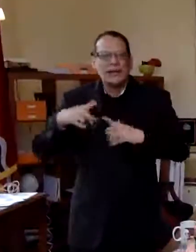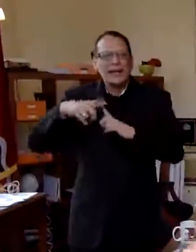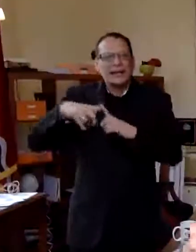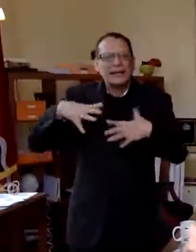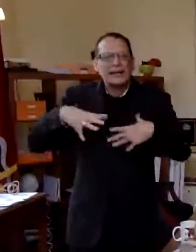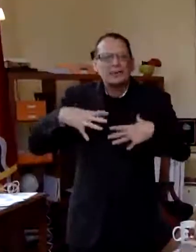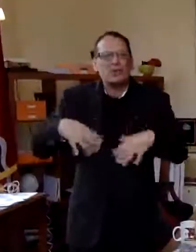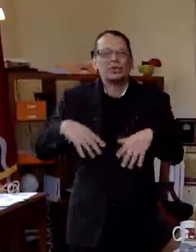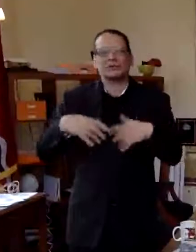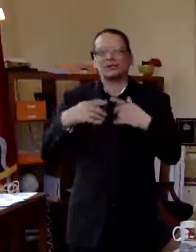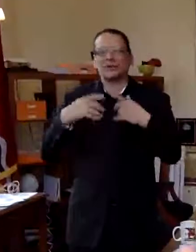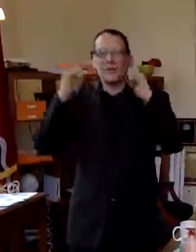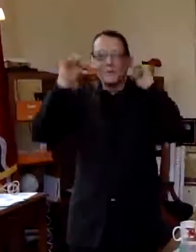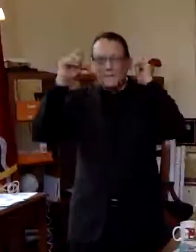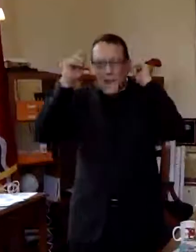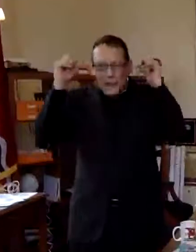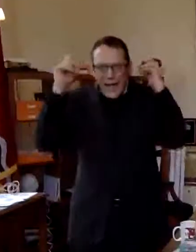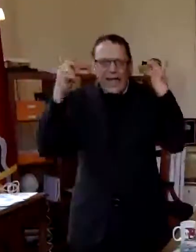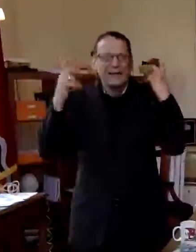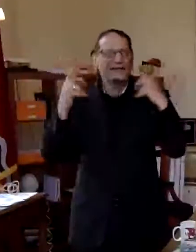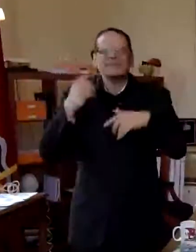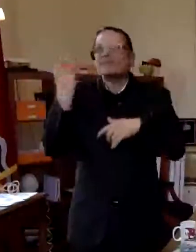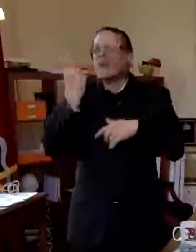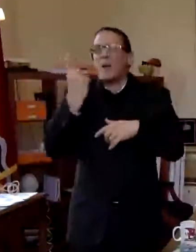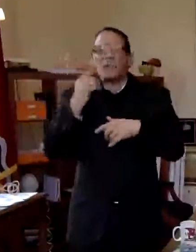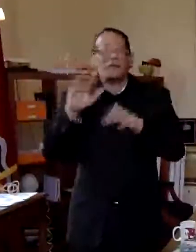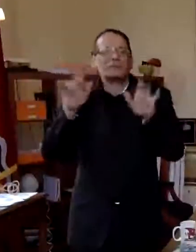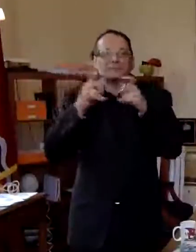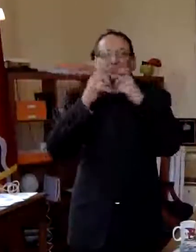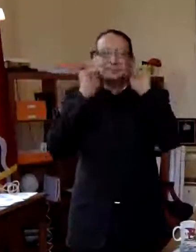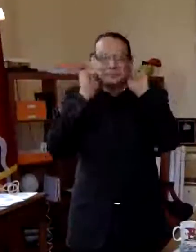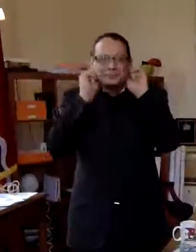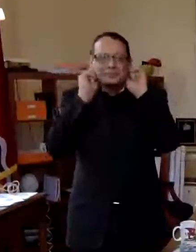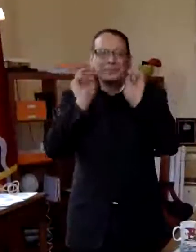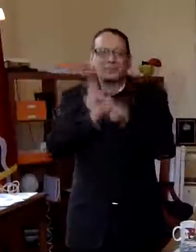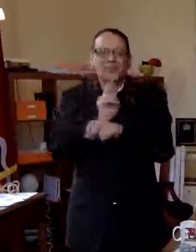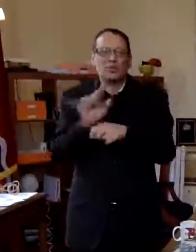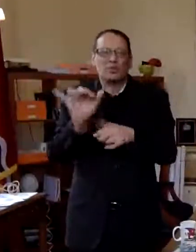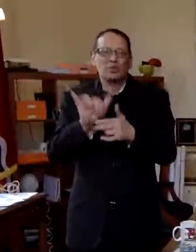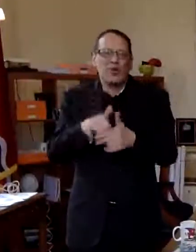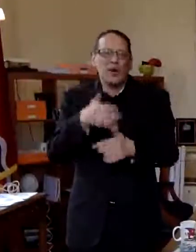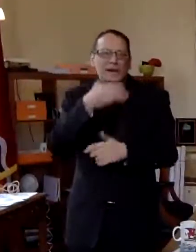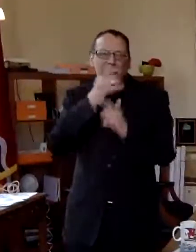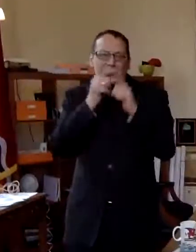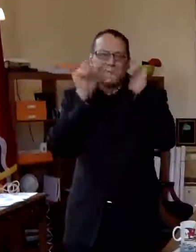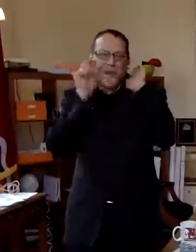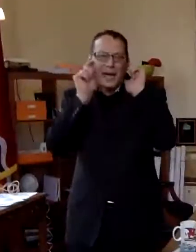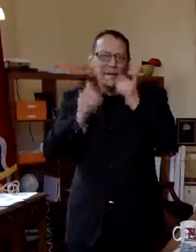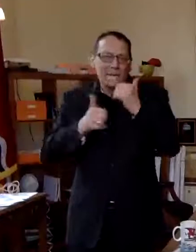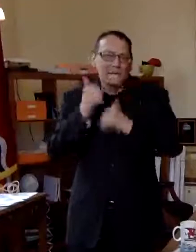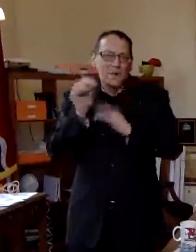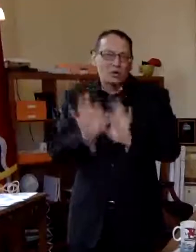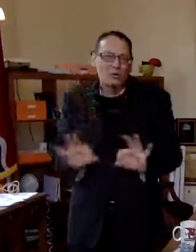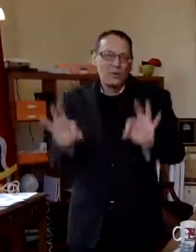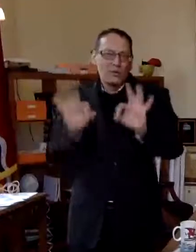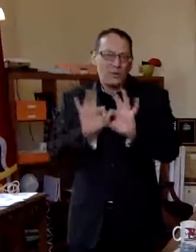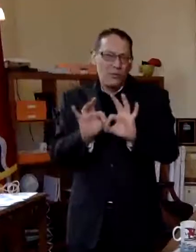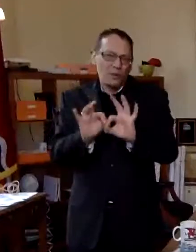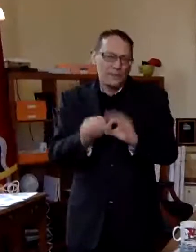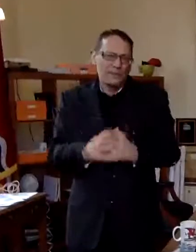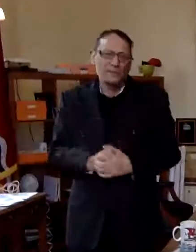a handkerchief that you have and use that as a mask that's the most important piece of ppe that you can have right now